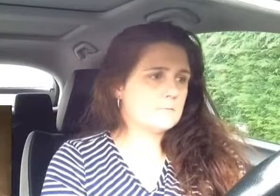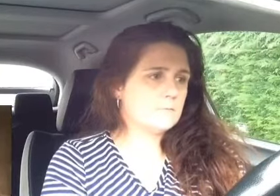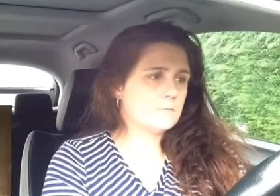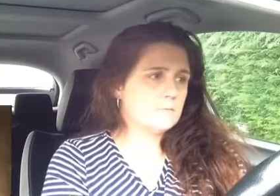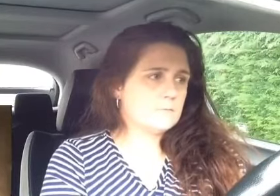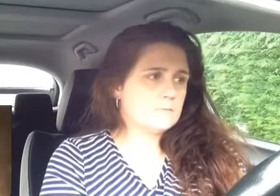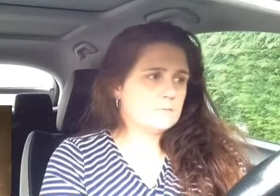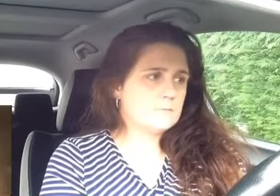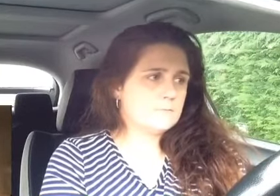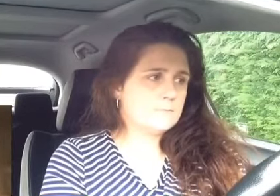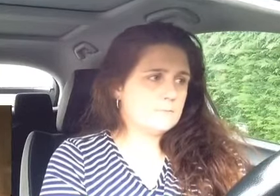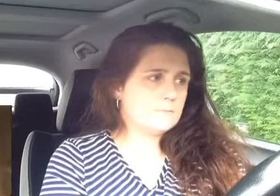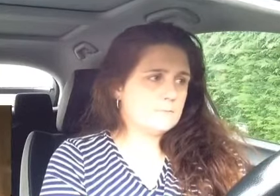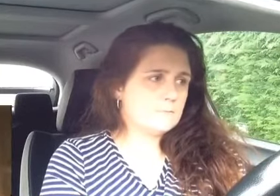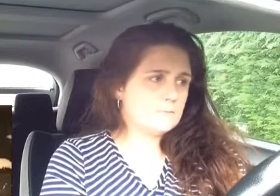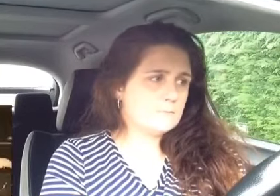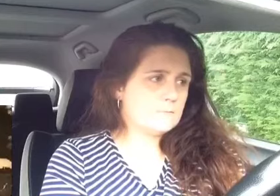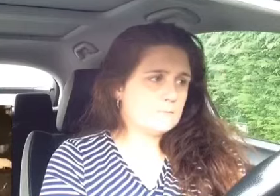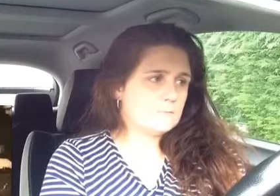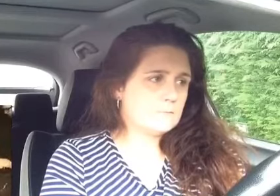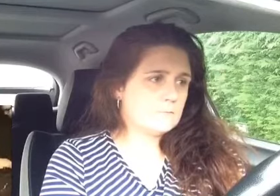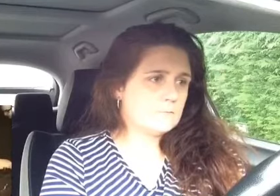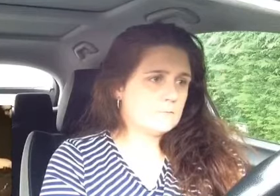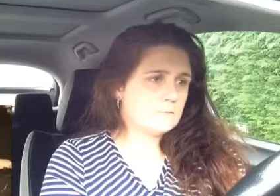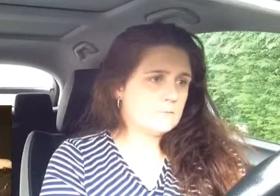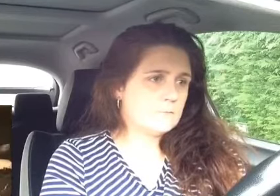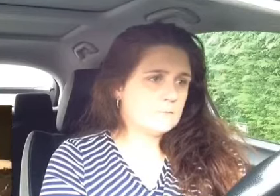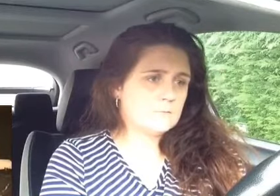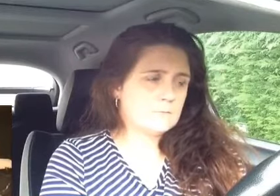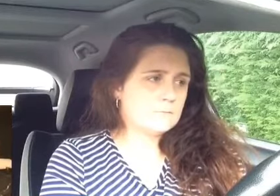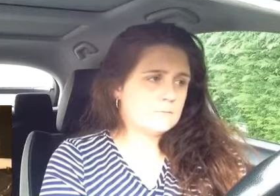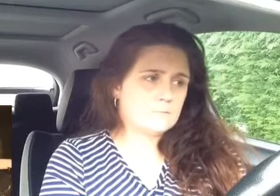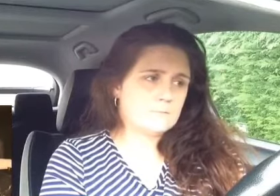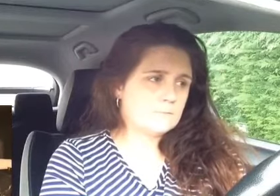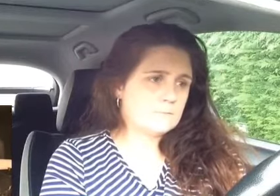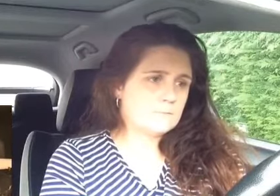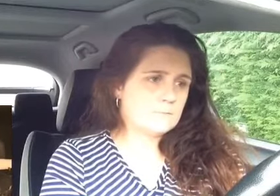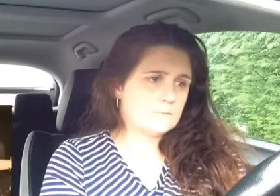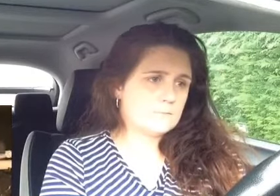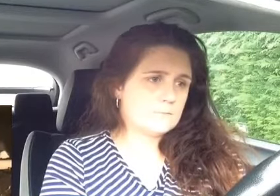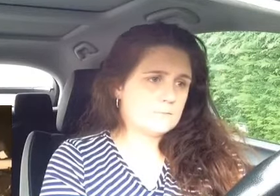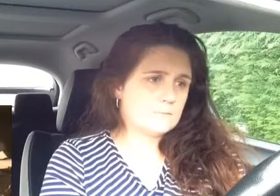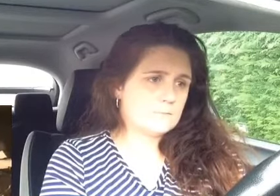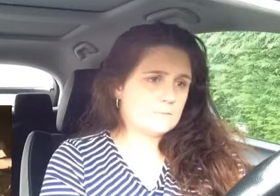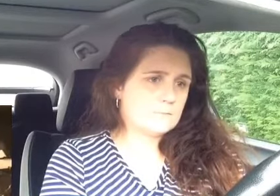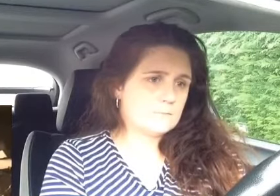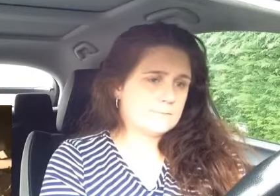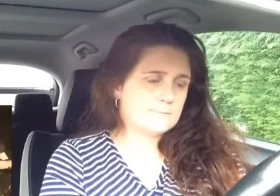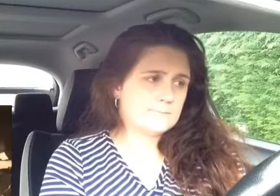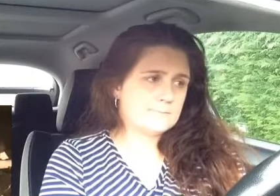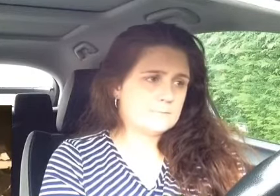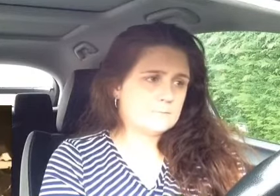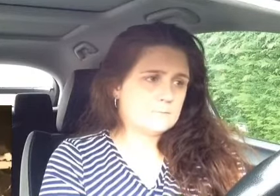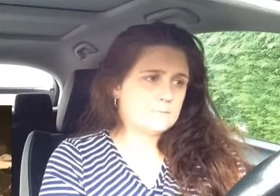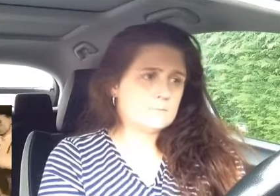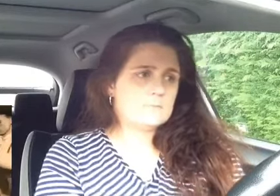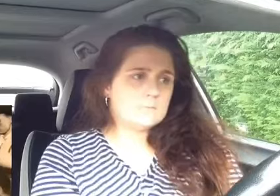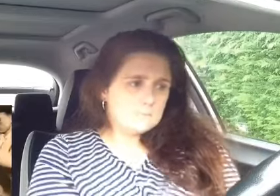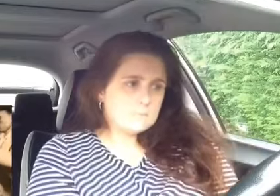motherfuckers that I need to bring it to not the poor broke country-ass soldier that's too stupid to know shit about the way things